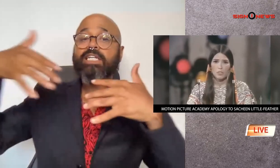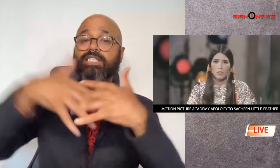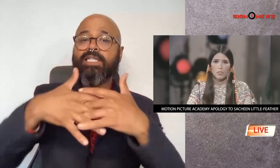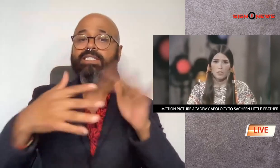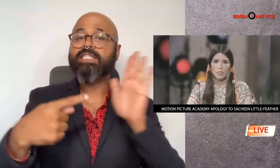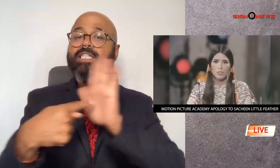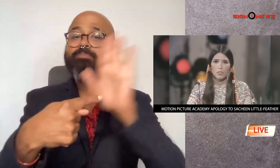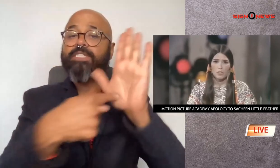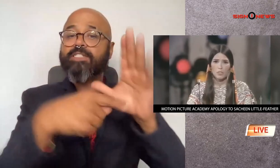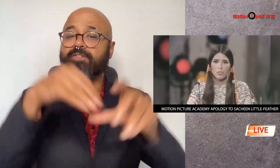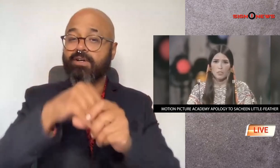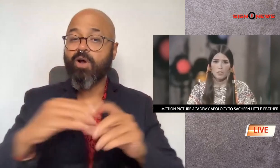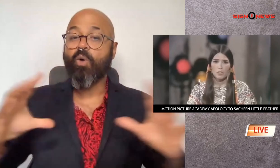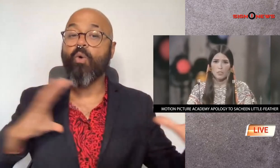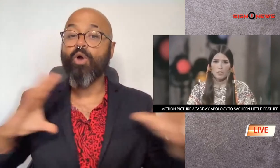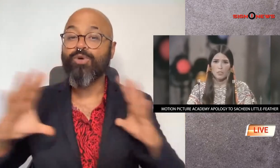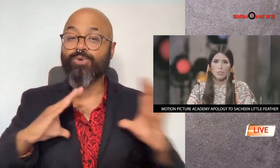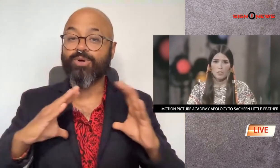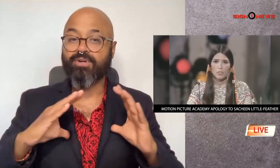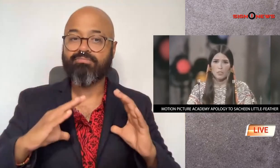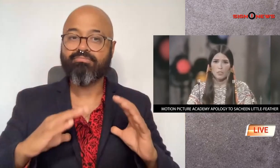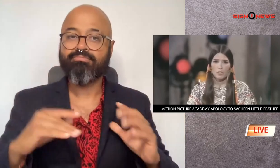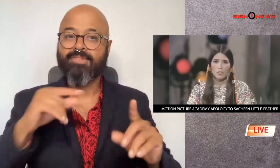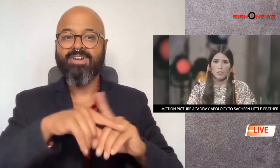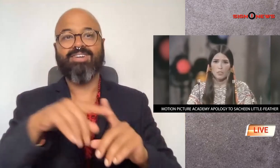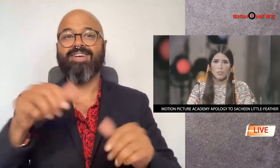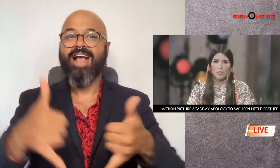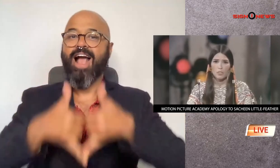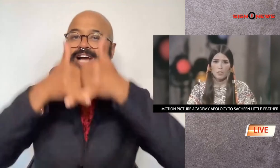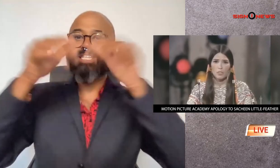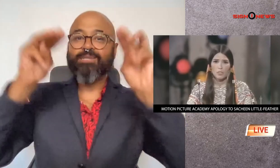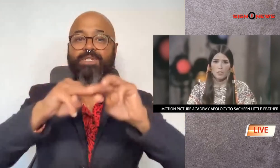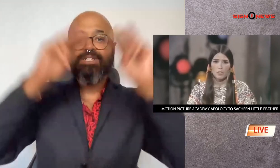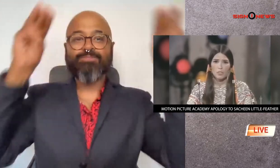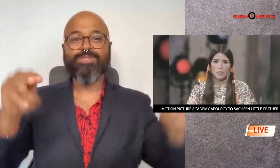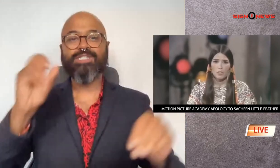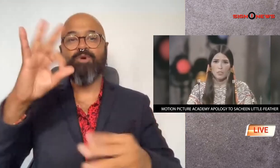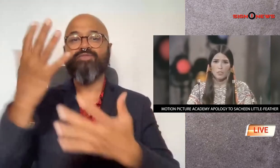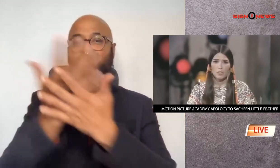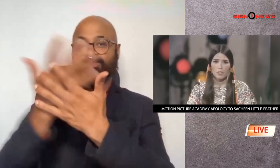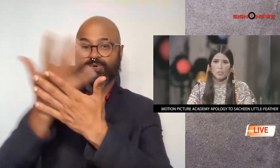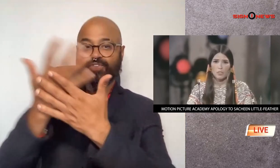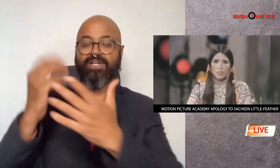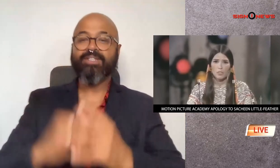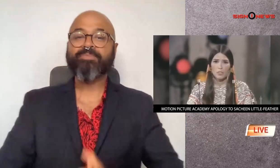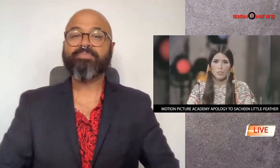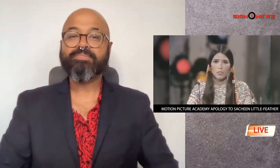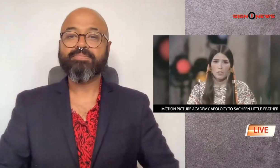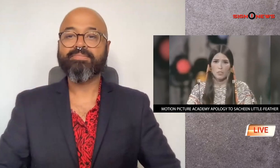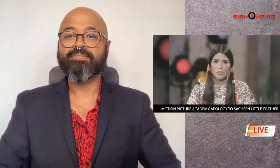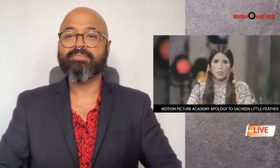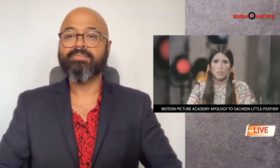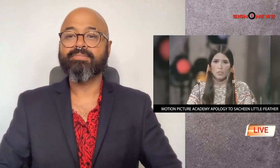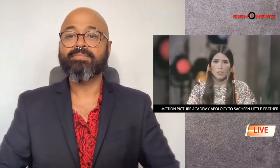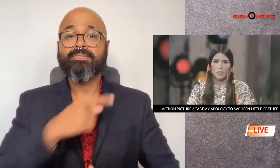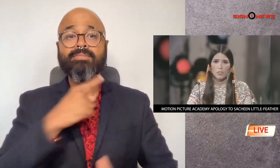representation in hollywood at the academy museum of motion pictures she said this event